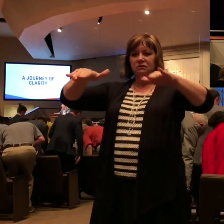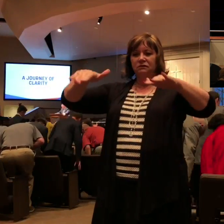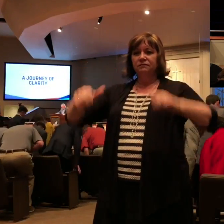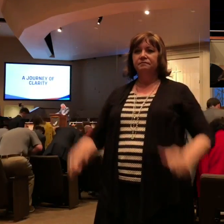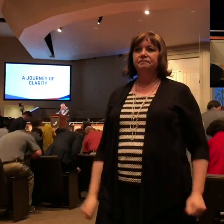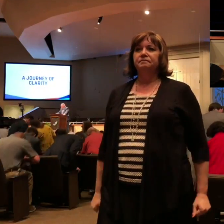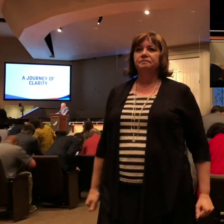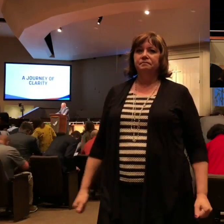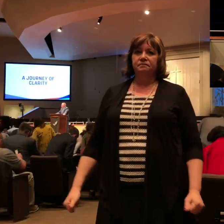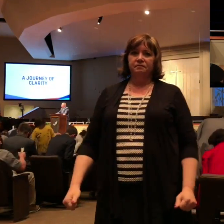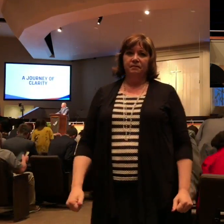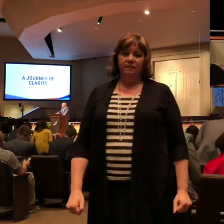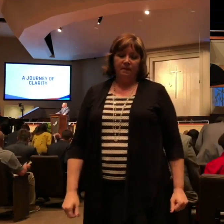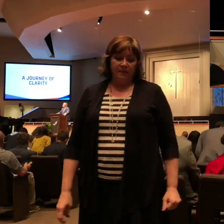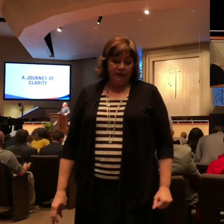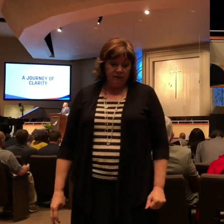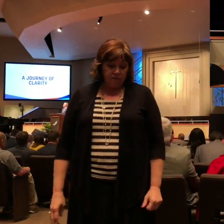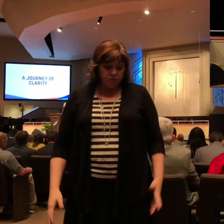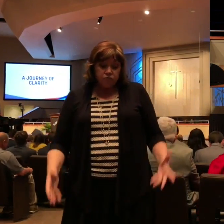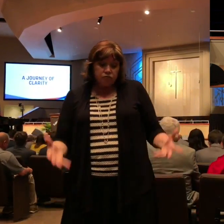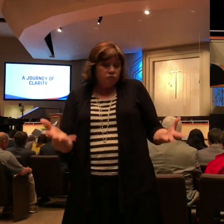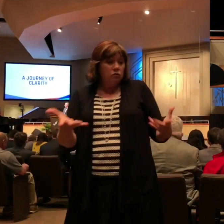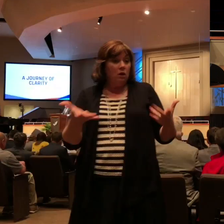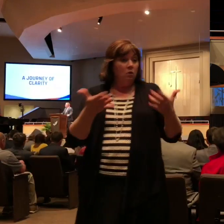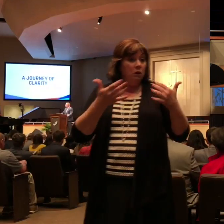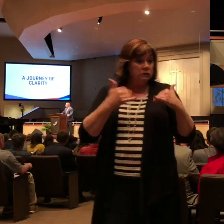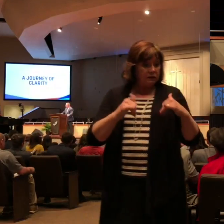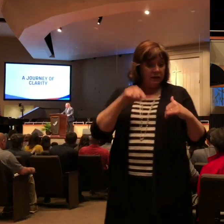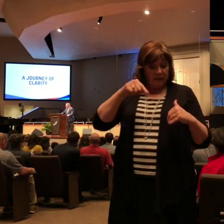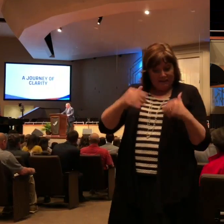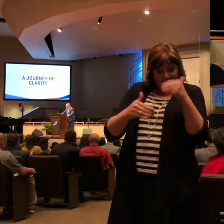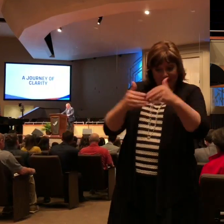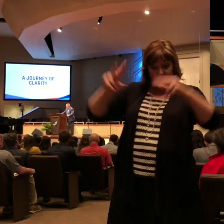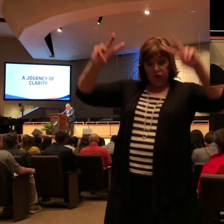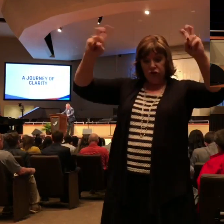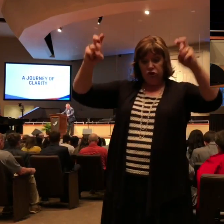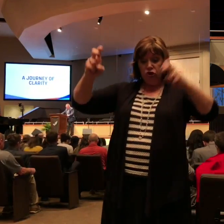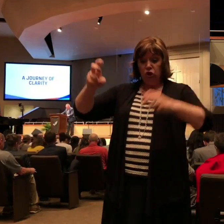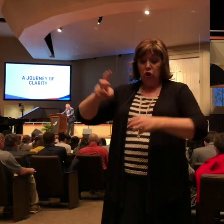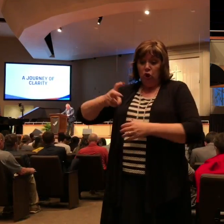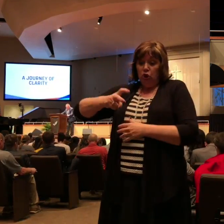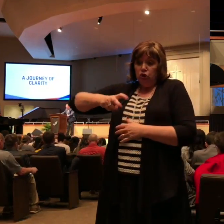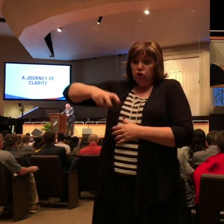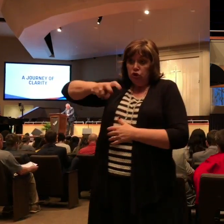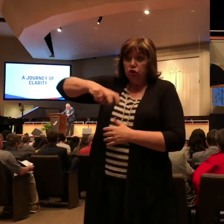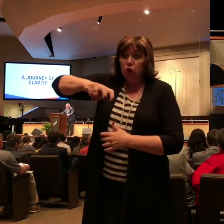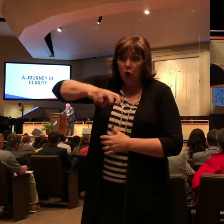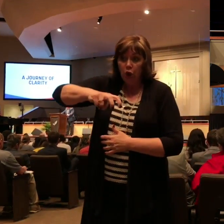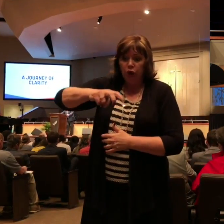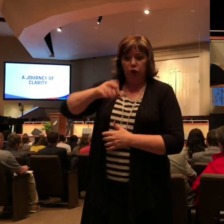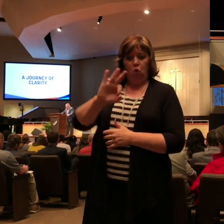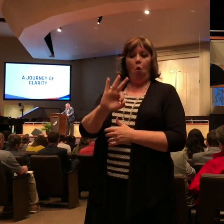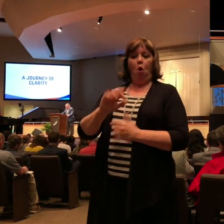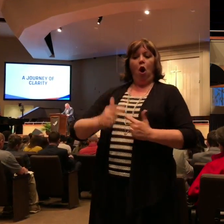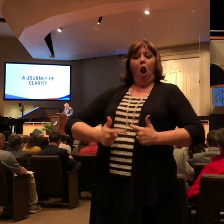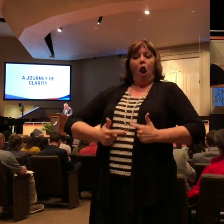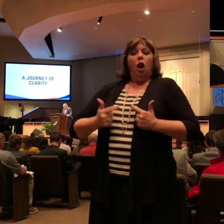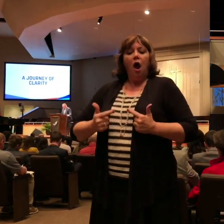you. You may be seated. So we're going to continue this series, A Journey of Joy, as we look to the latter part of Philippians chapter 1